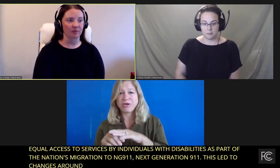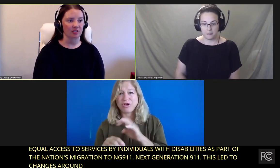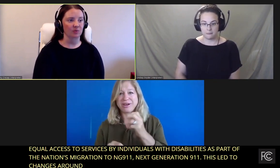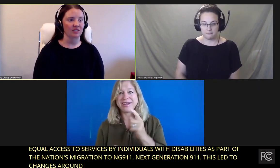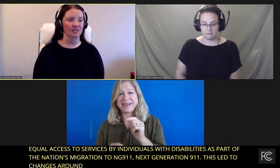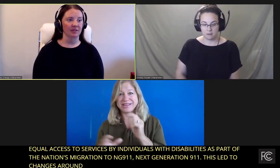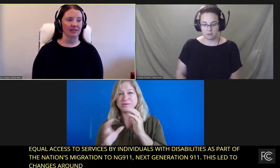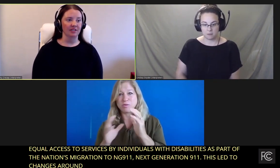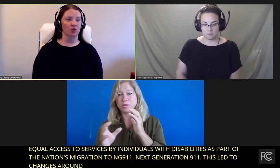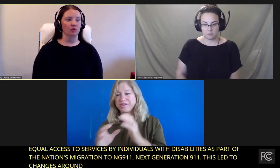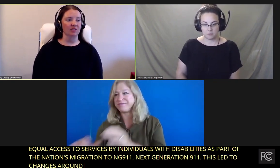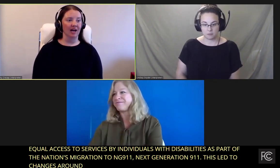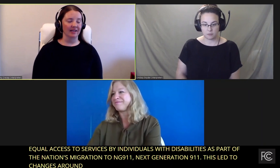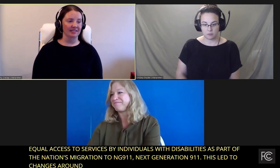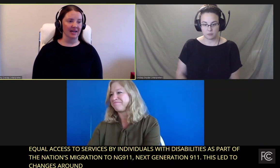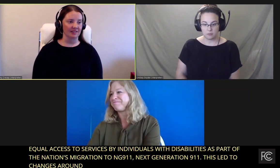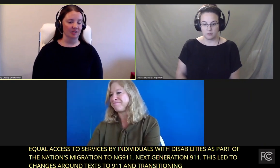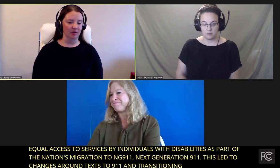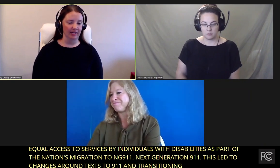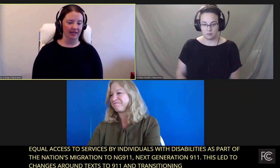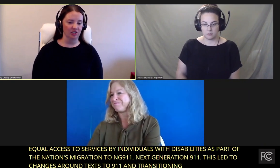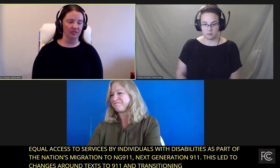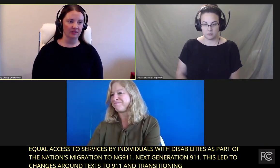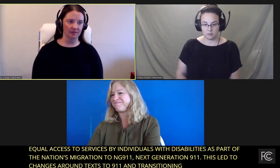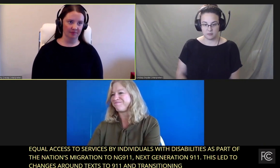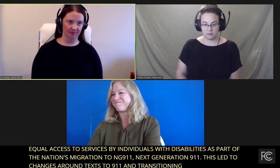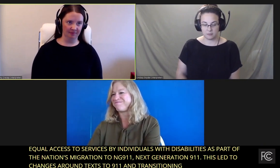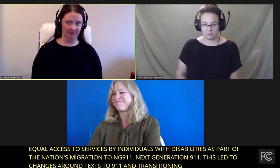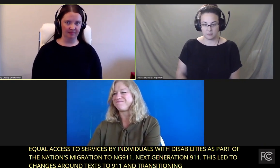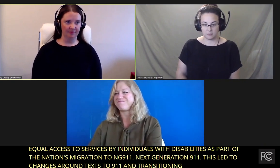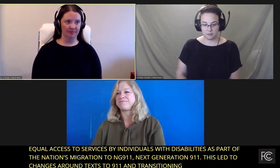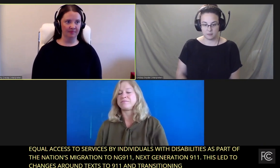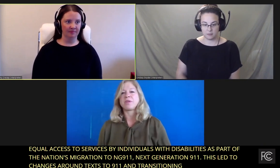impact for persons with disabilities who rely on text communications.